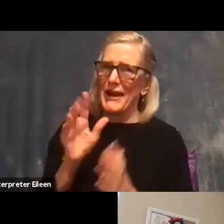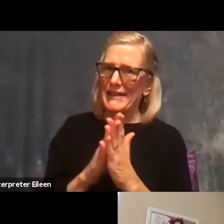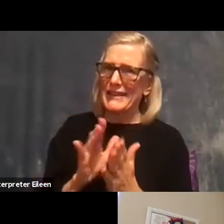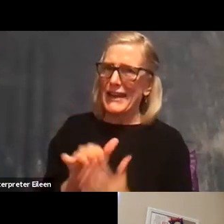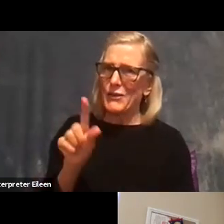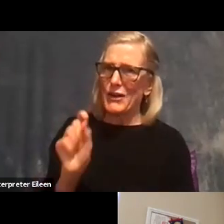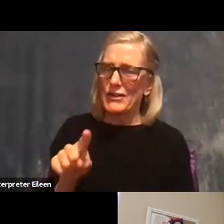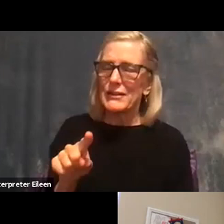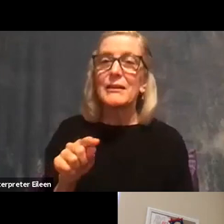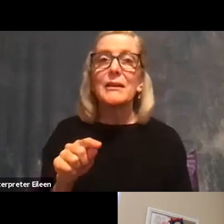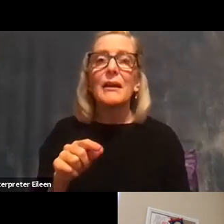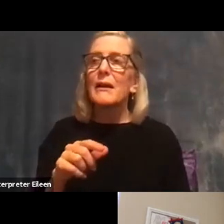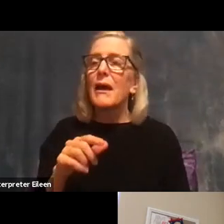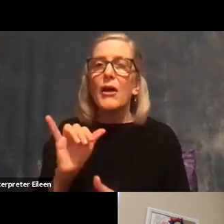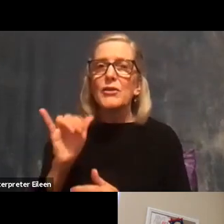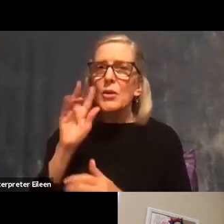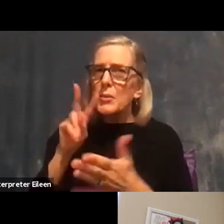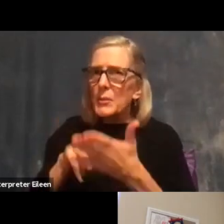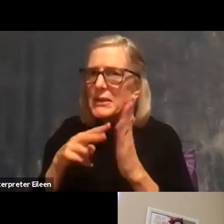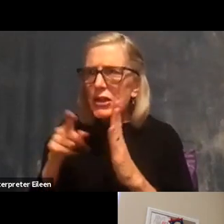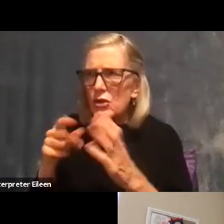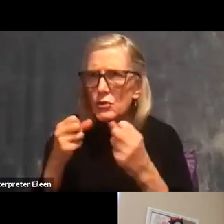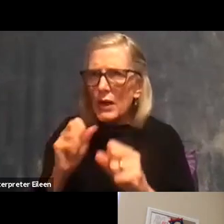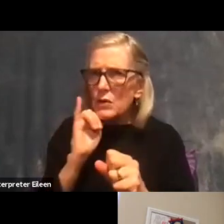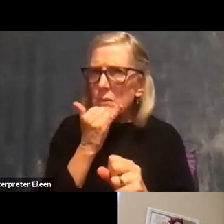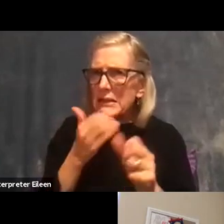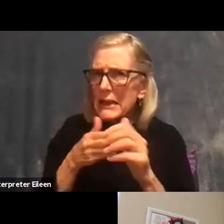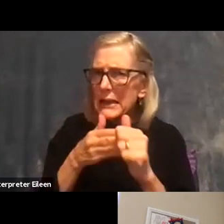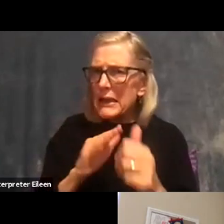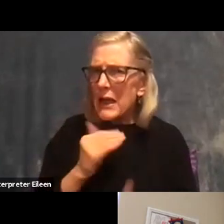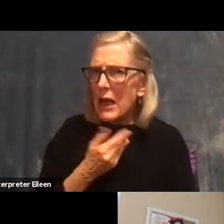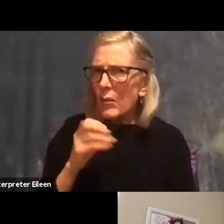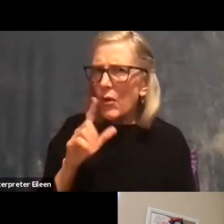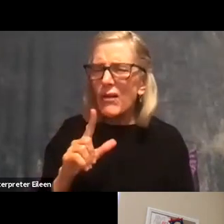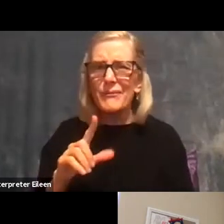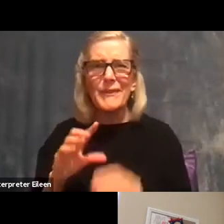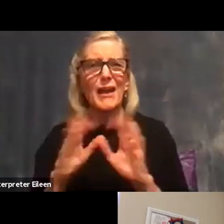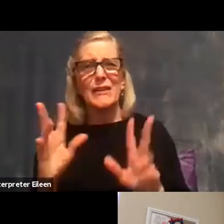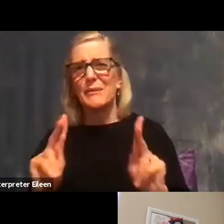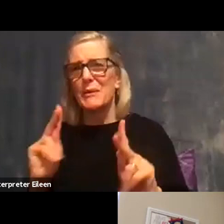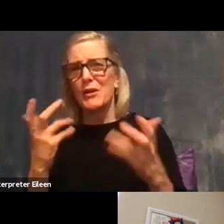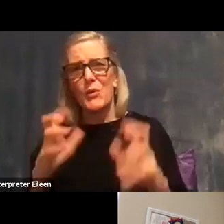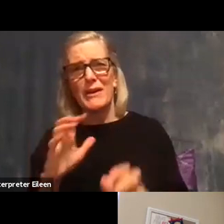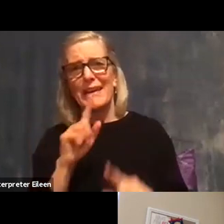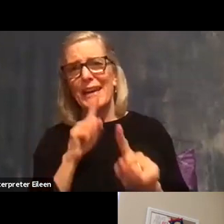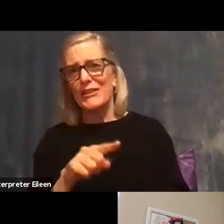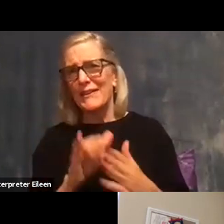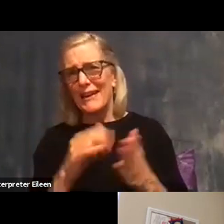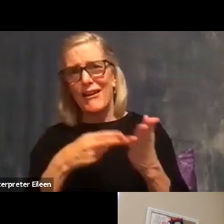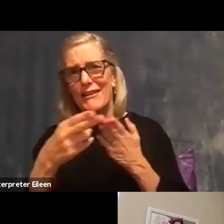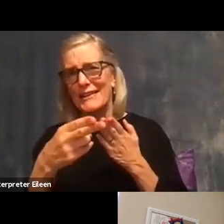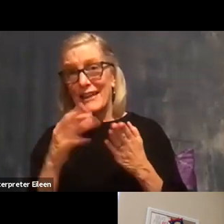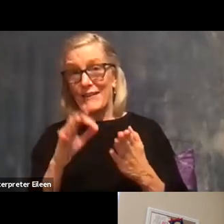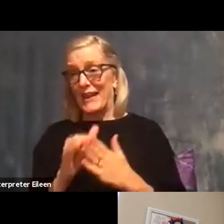question of, you know, are you purposely trying to mislead the polls, obviously no one would answer that honestly if they were trying to mislead the polls.